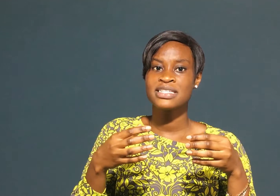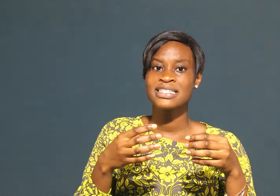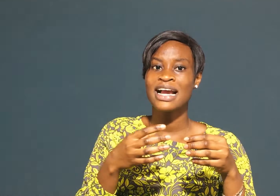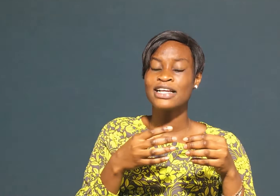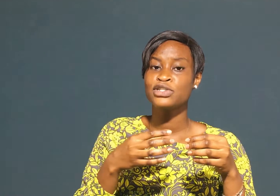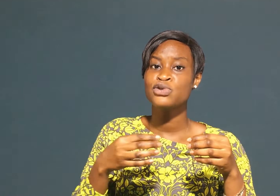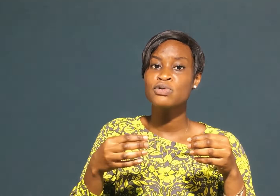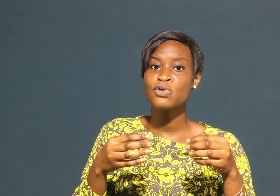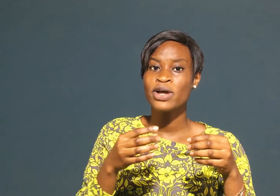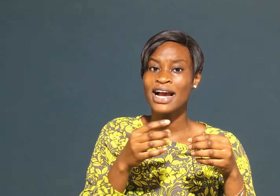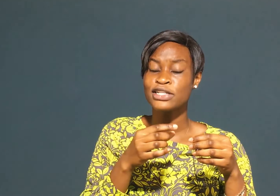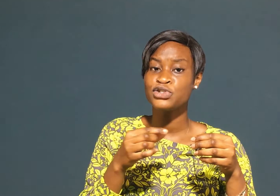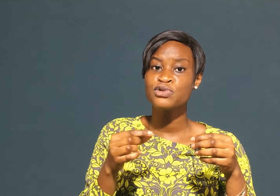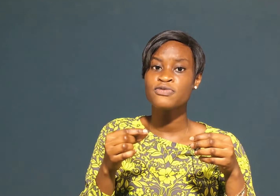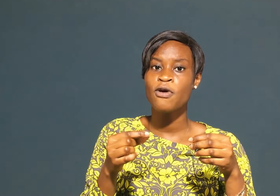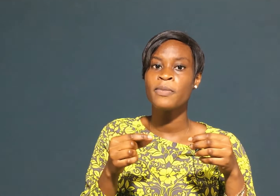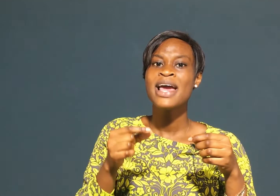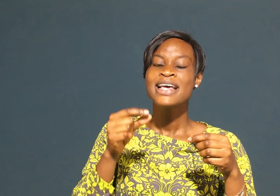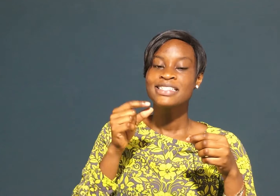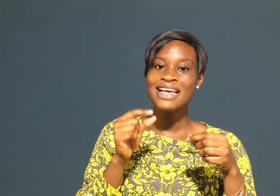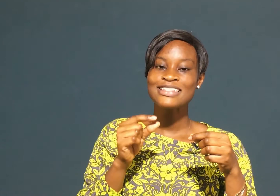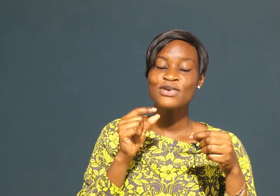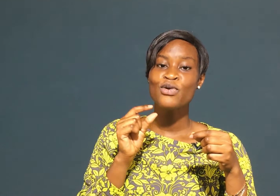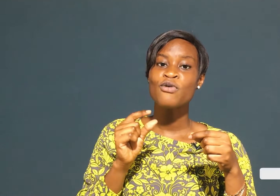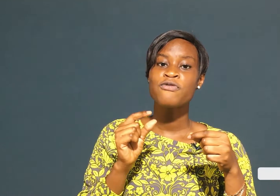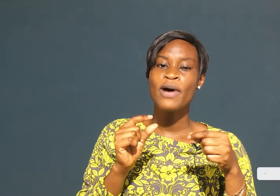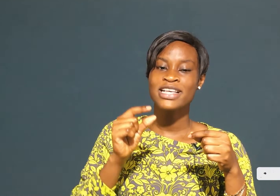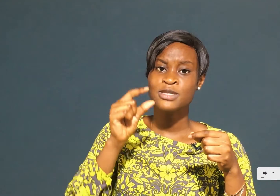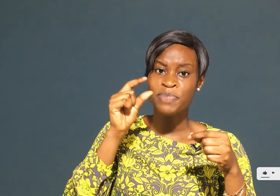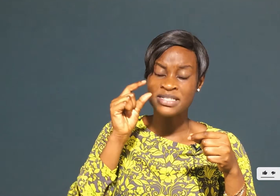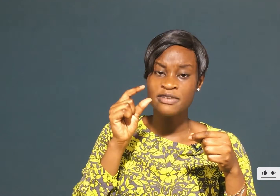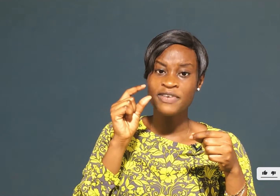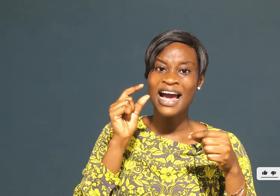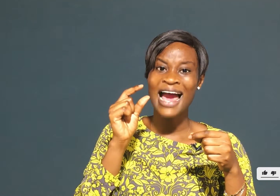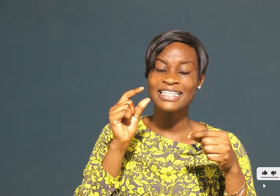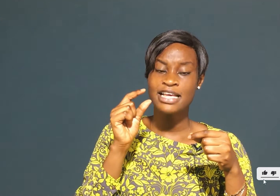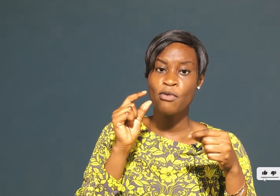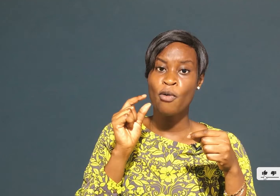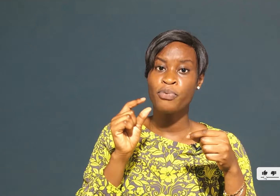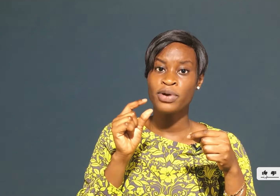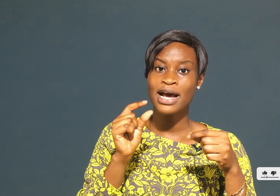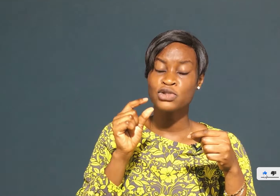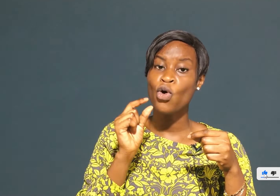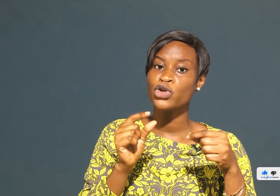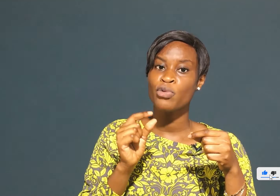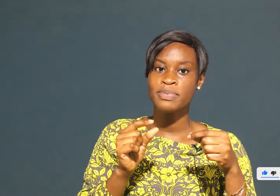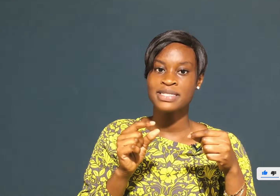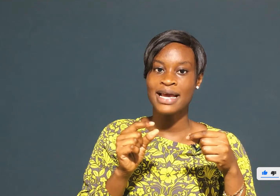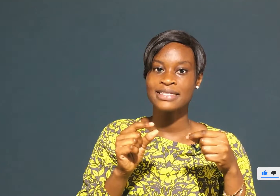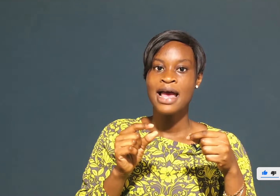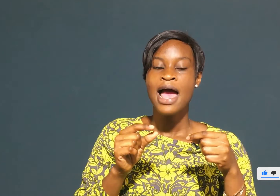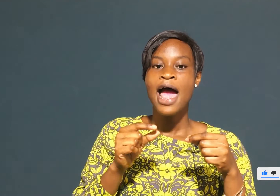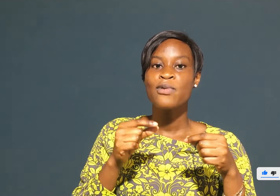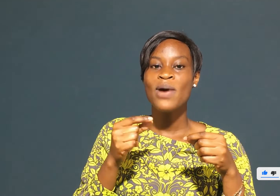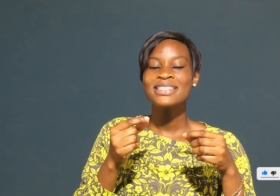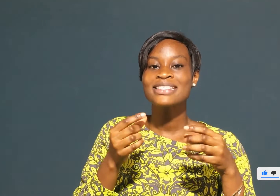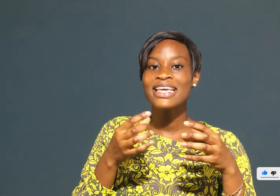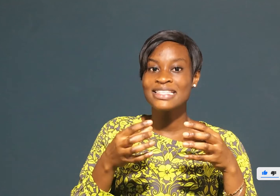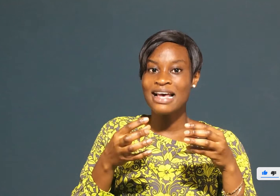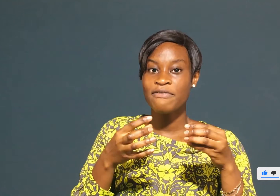they can use or they can choose from just to look for a specific item or product on your website and once things are